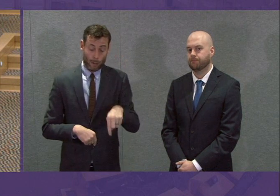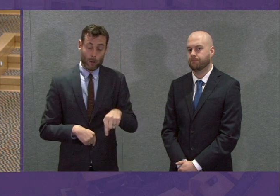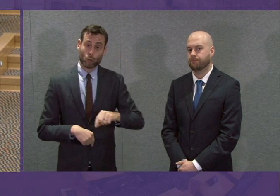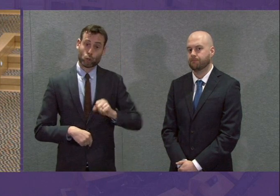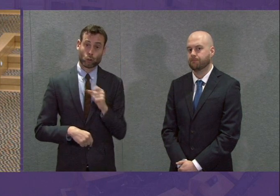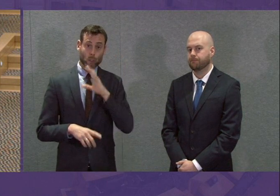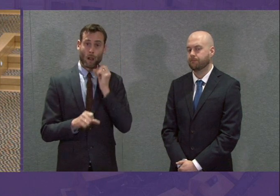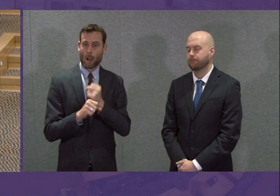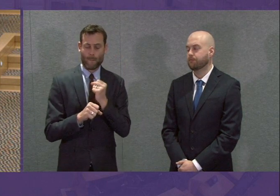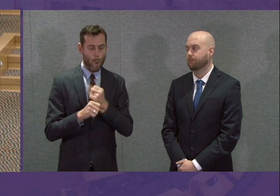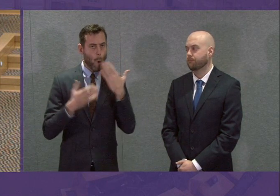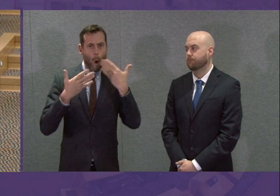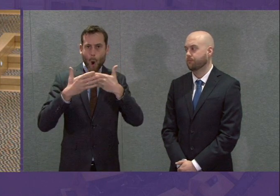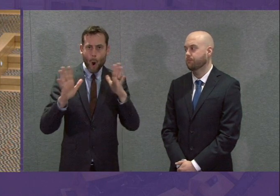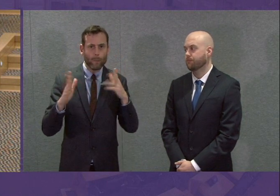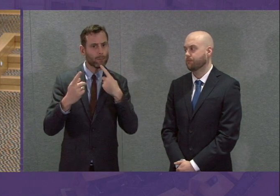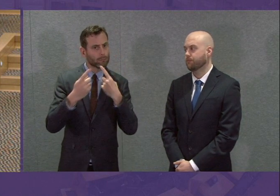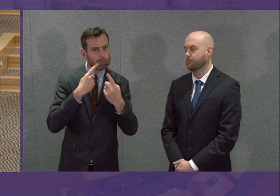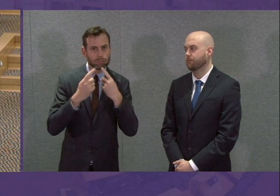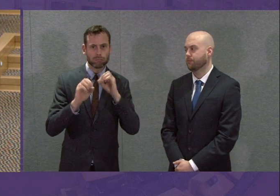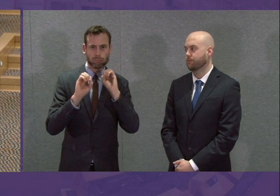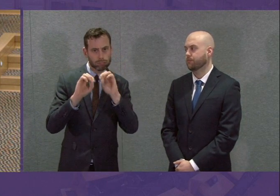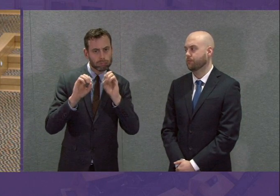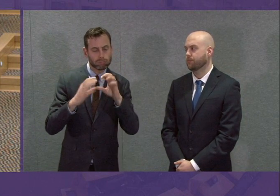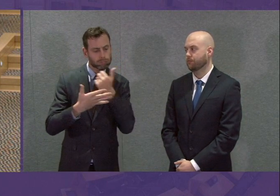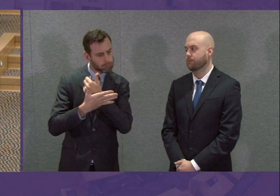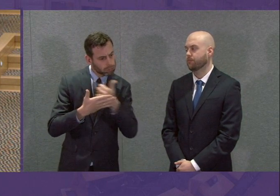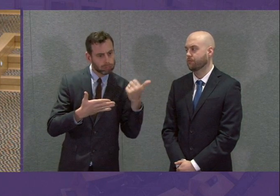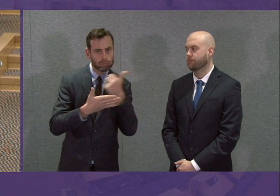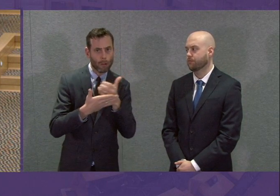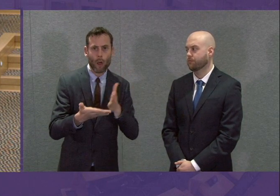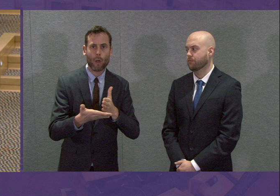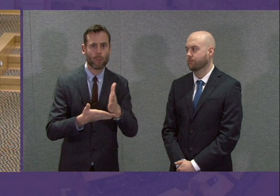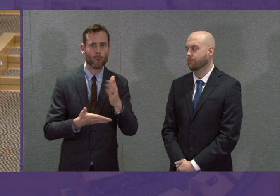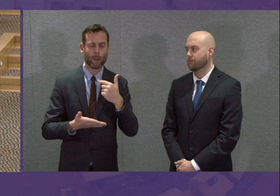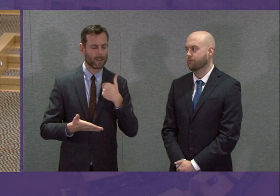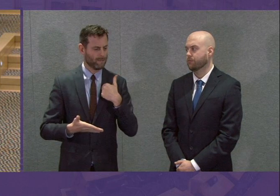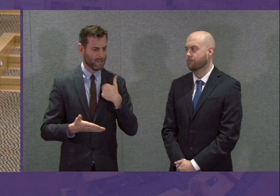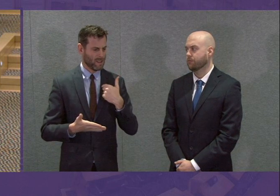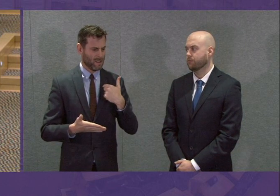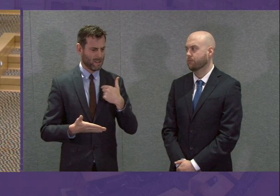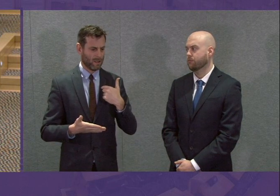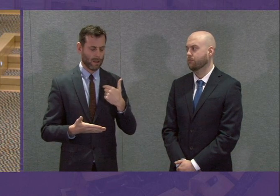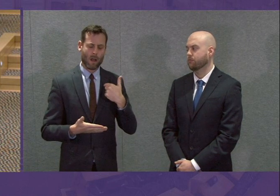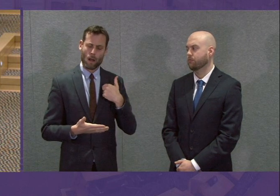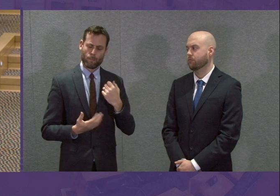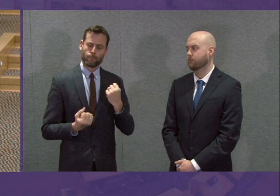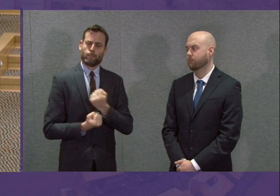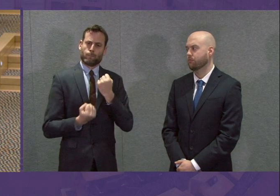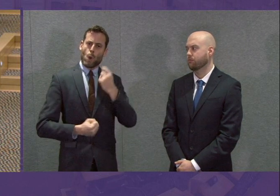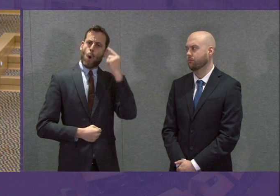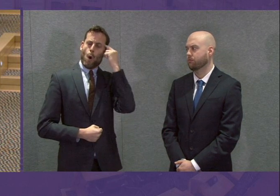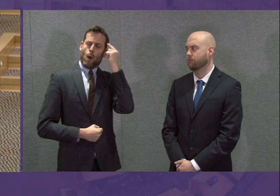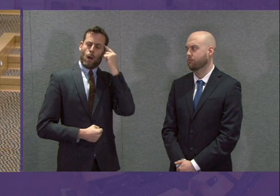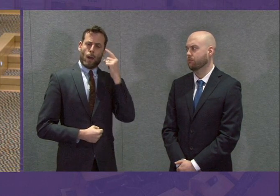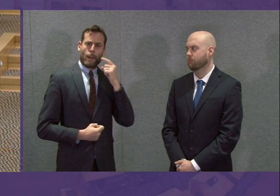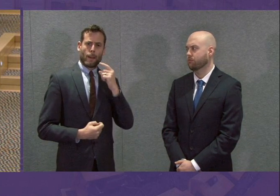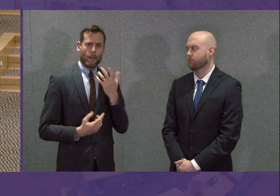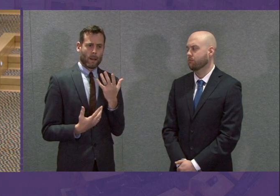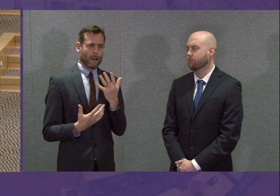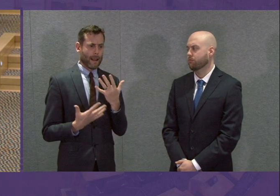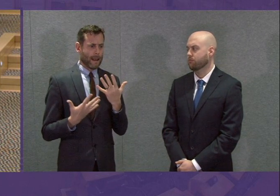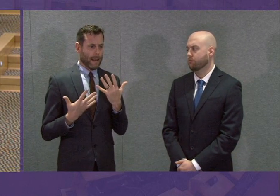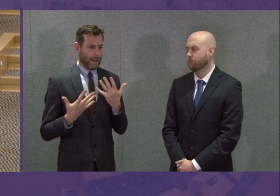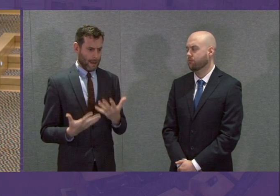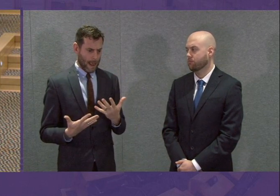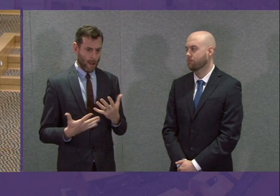open and transparent on an ongoing basis as possible. I've never been as acutely aware right now of the inability of government